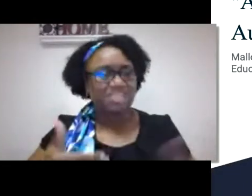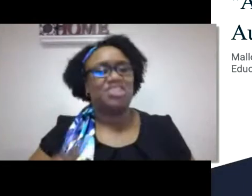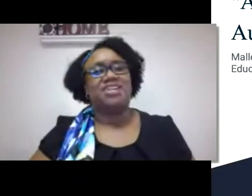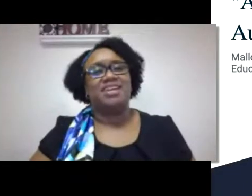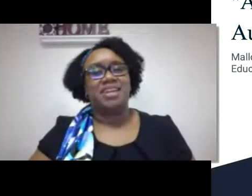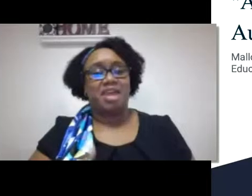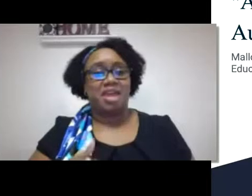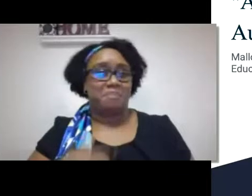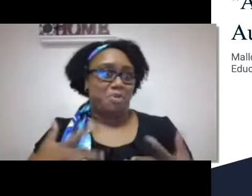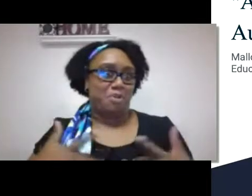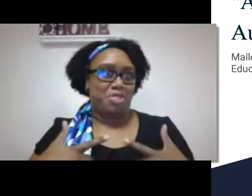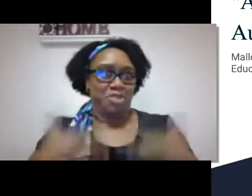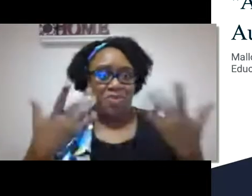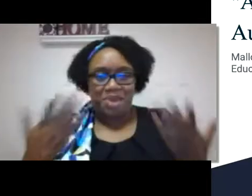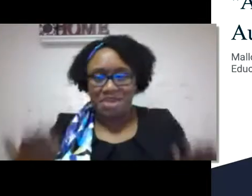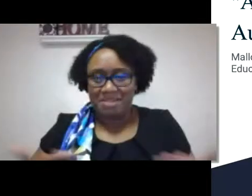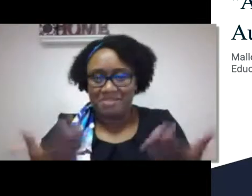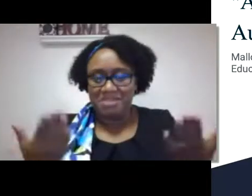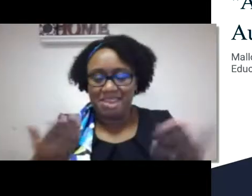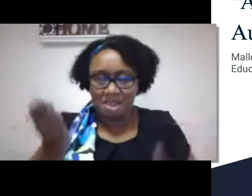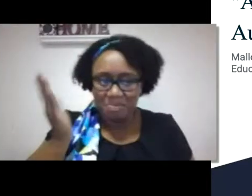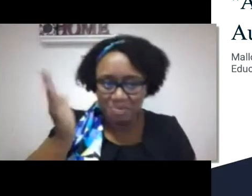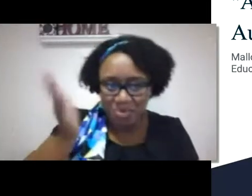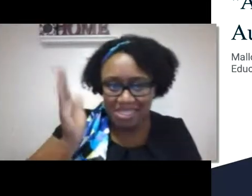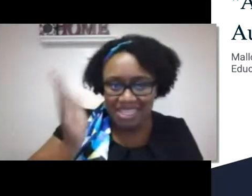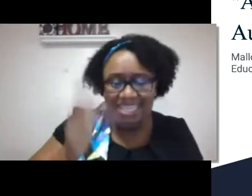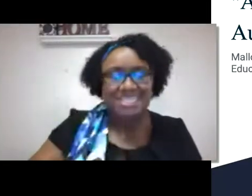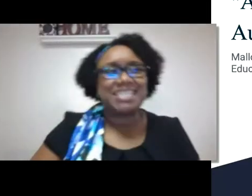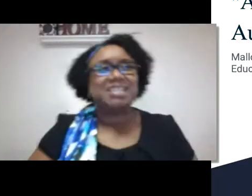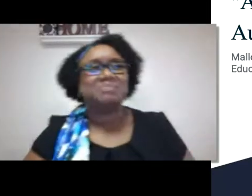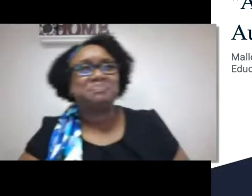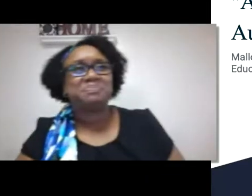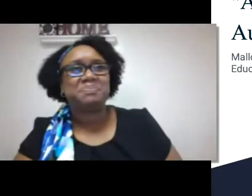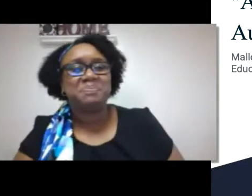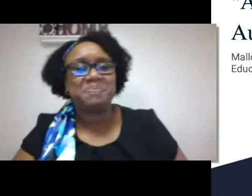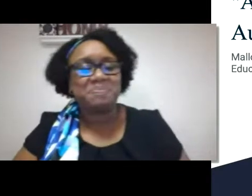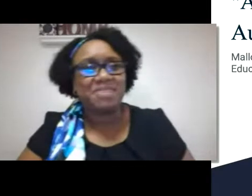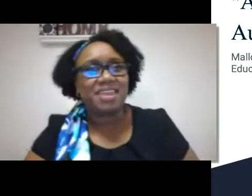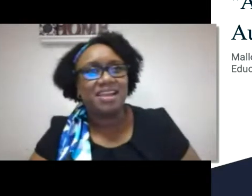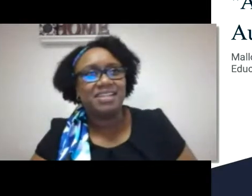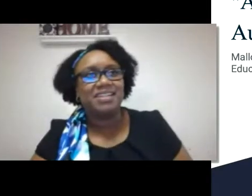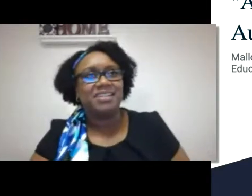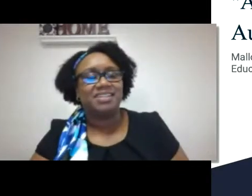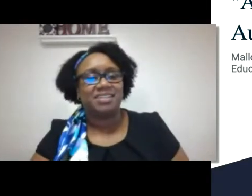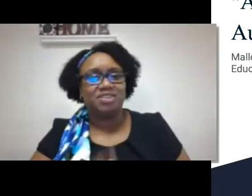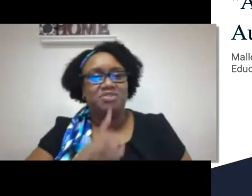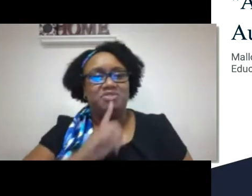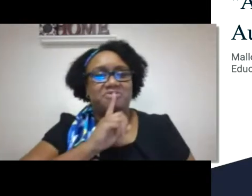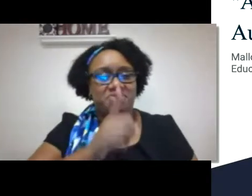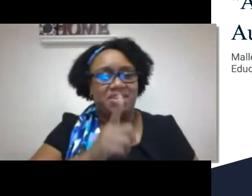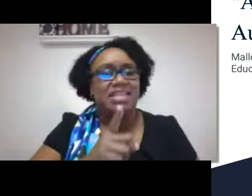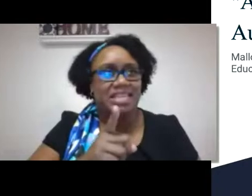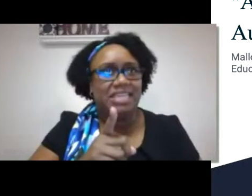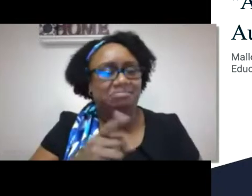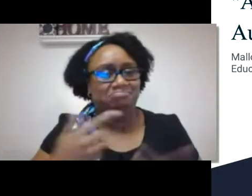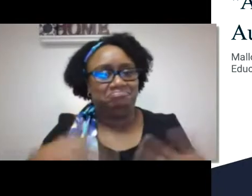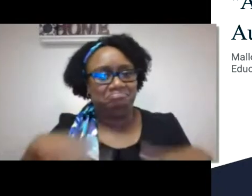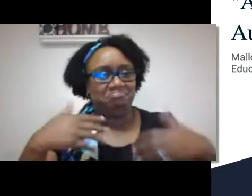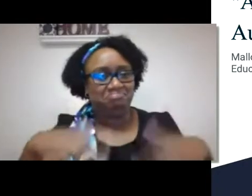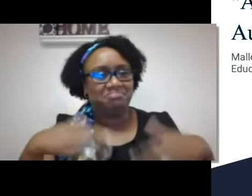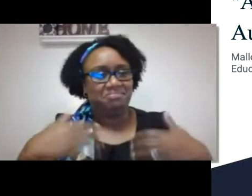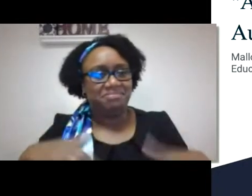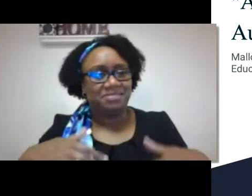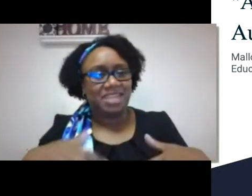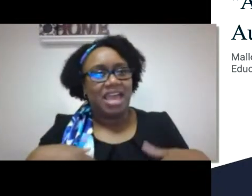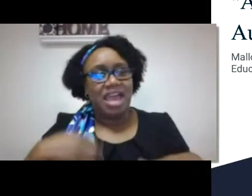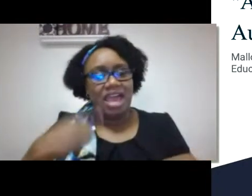And this is Mallory Evans speaking. Thank you so much, Marla, for that introduction. I am thrilled to present to the